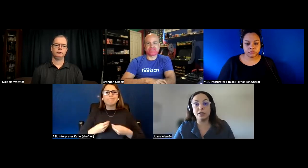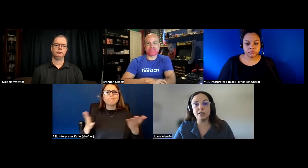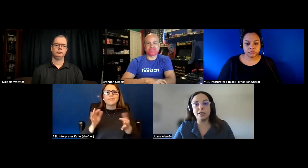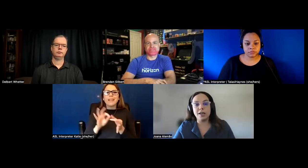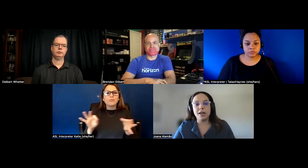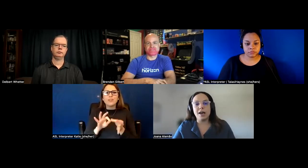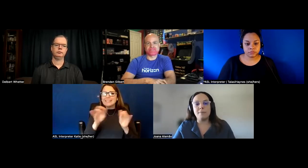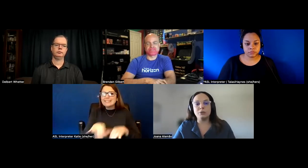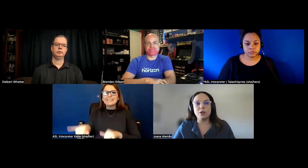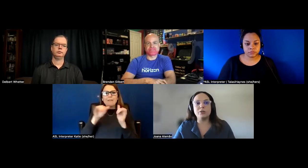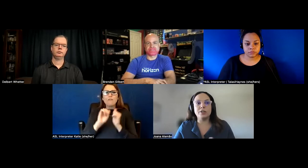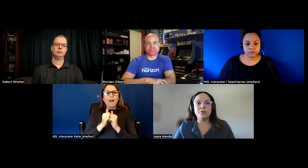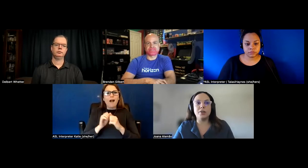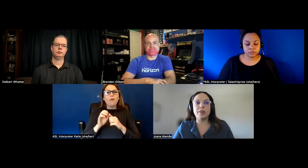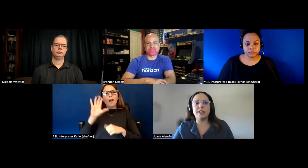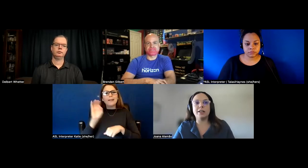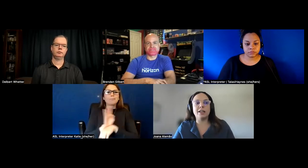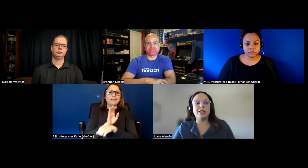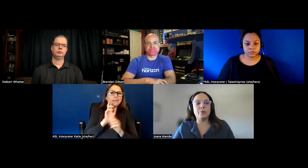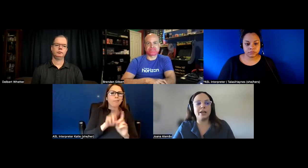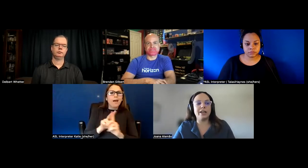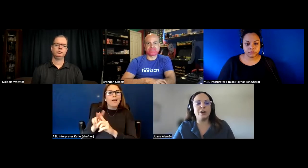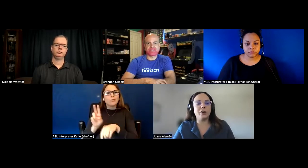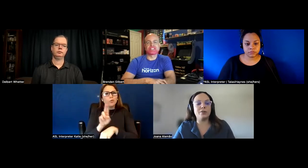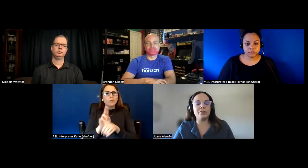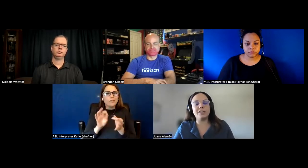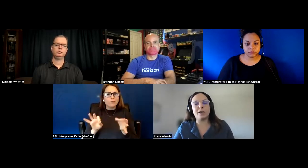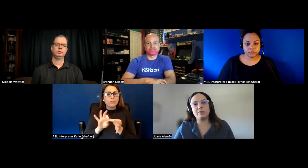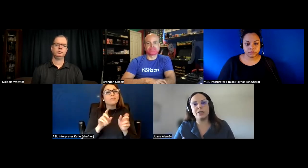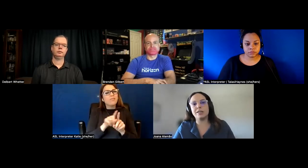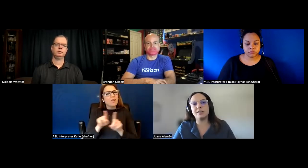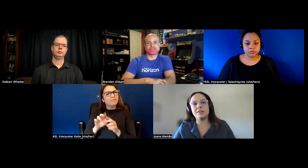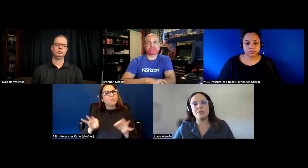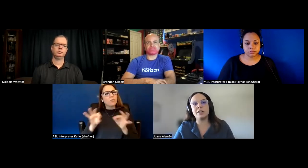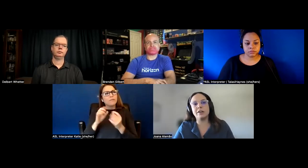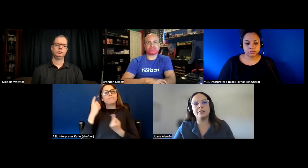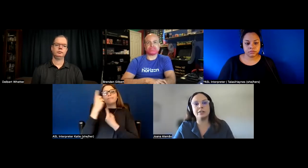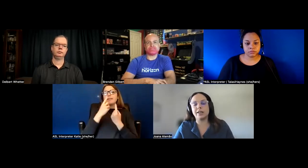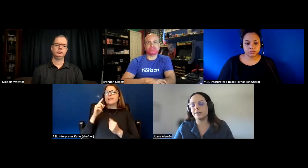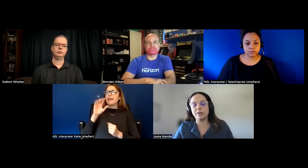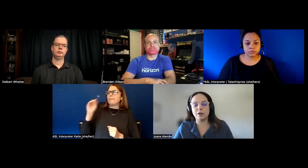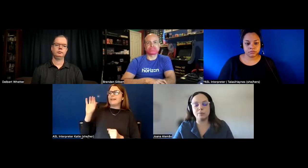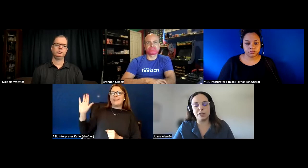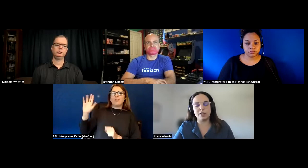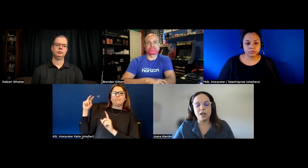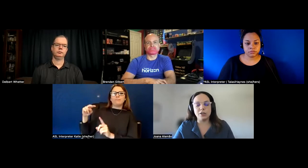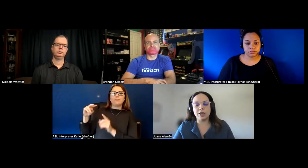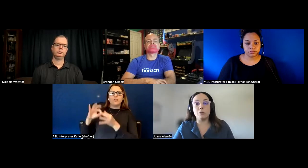but we also need to think in a way of these companies with vr xr companies to get more